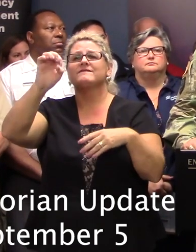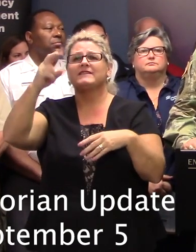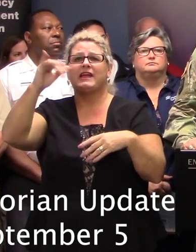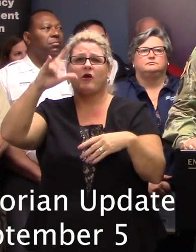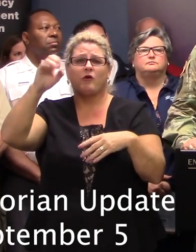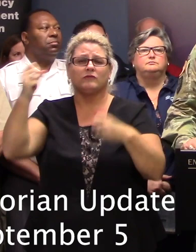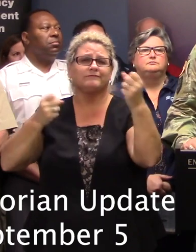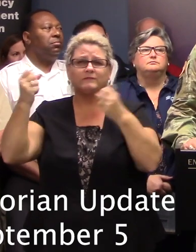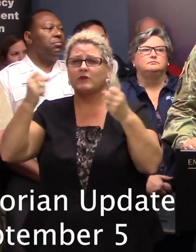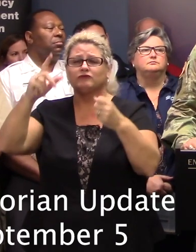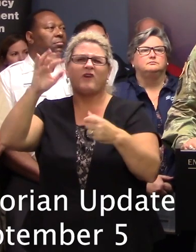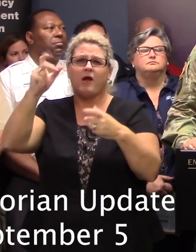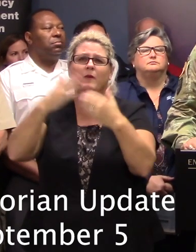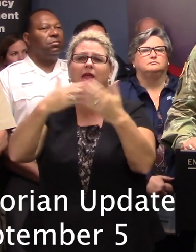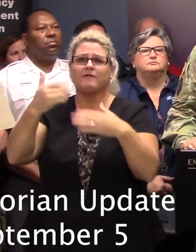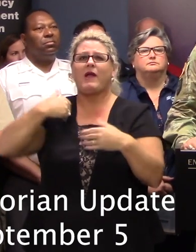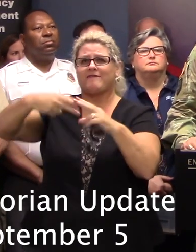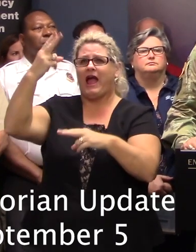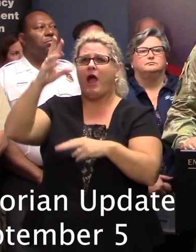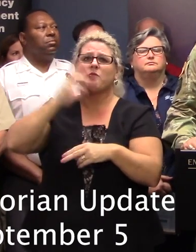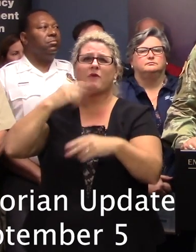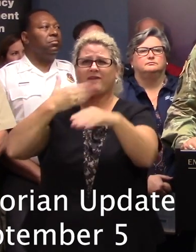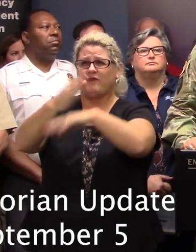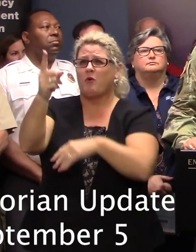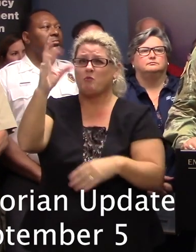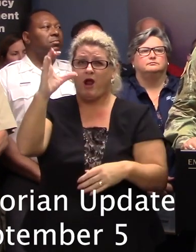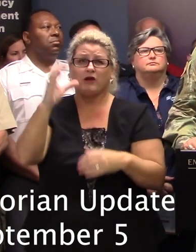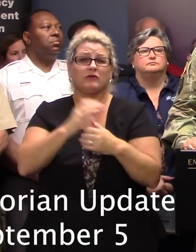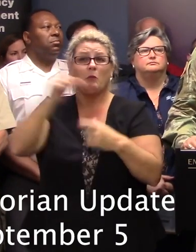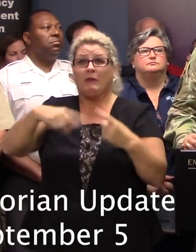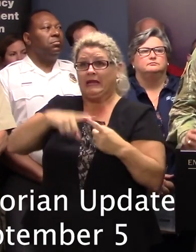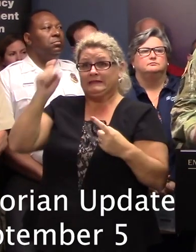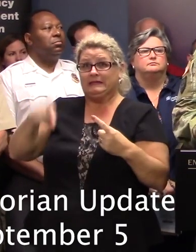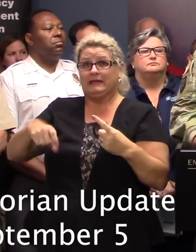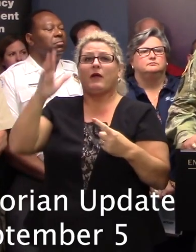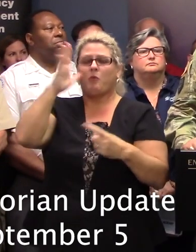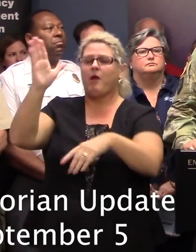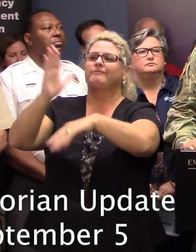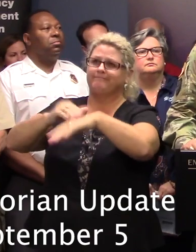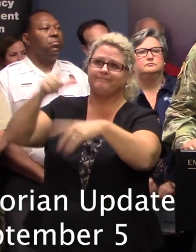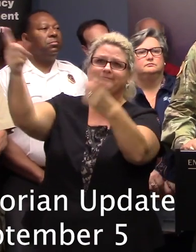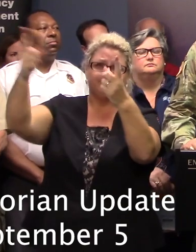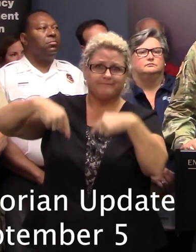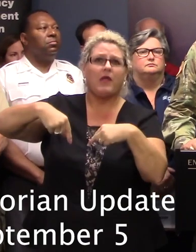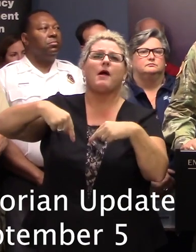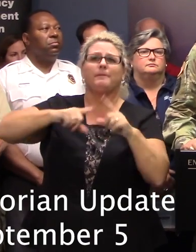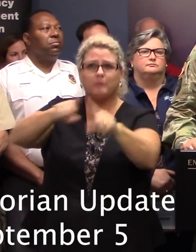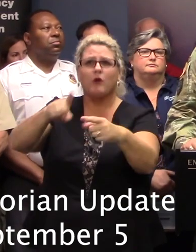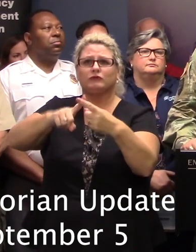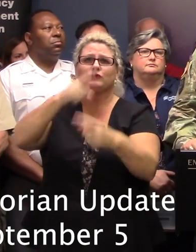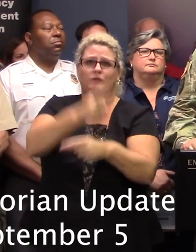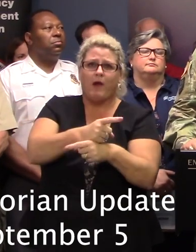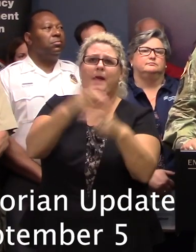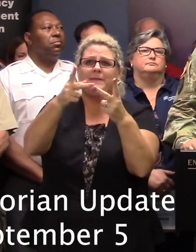As we clear the southern conglomerate, we will move those assets as necessary up to the central conglomerate and then on up to